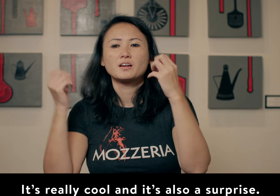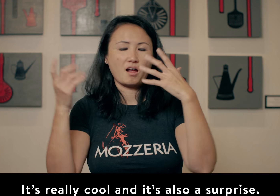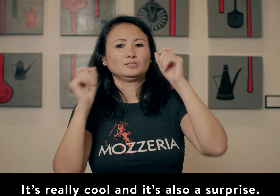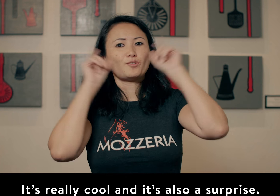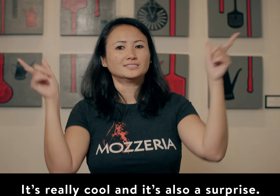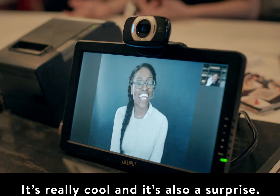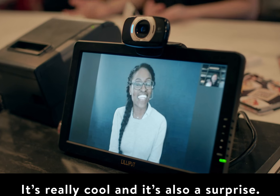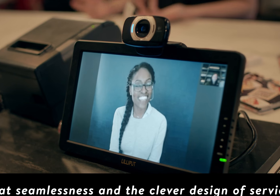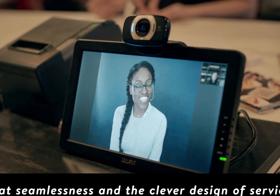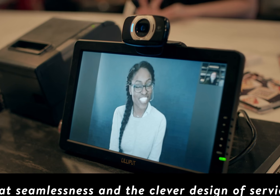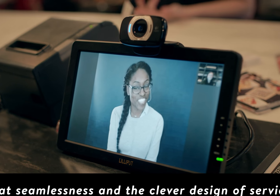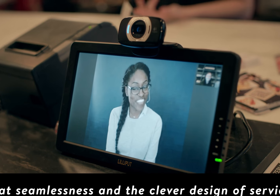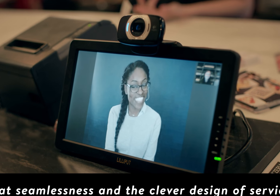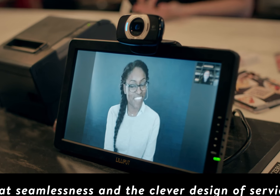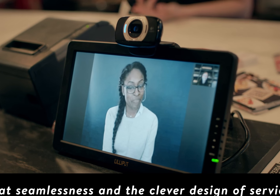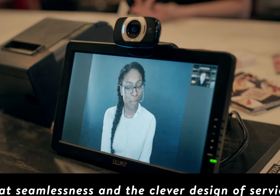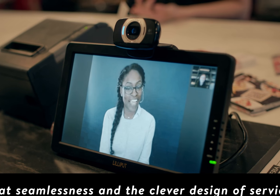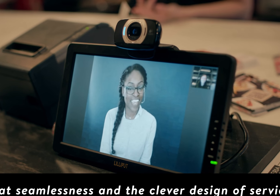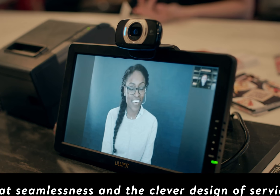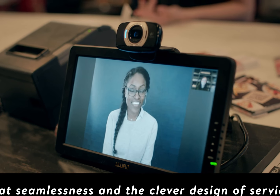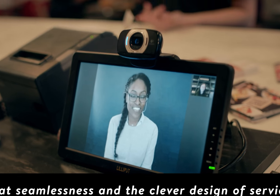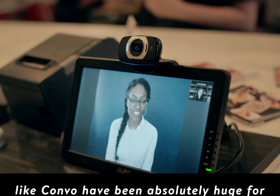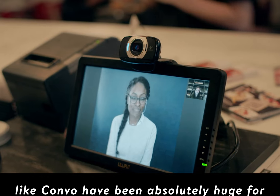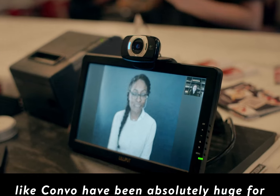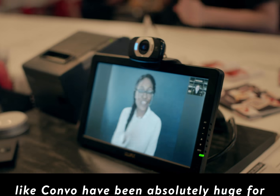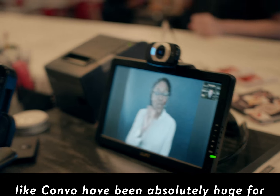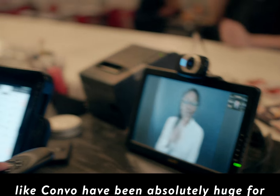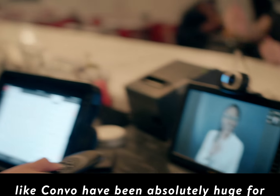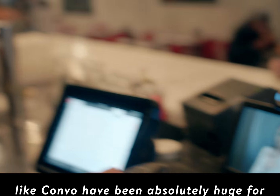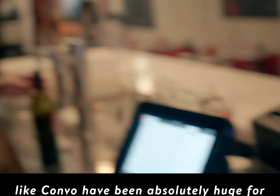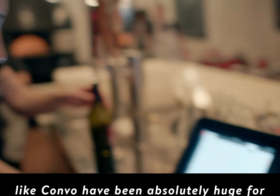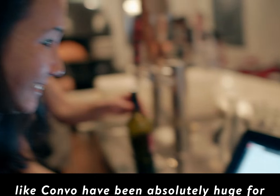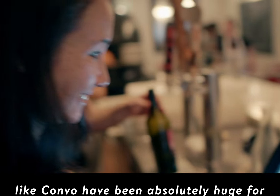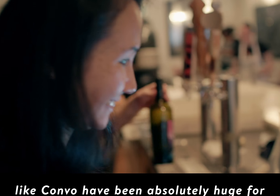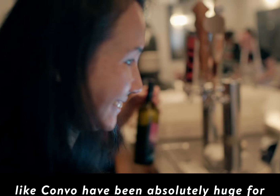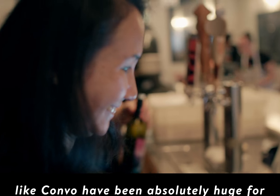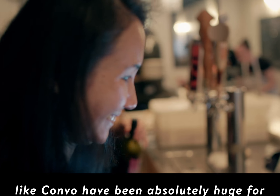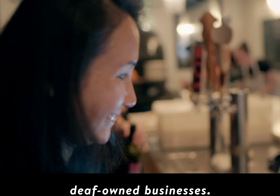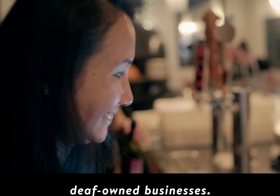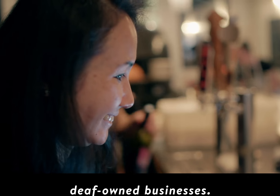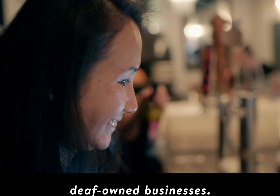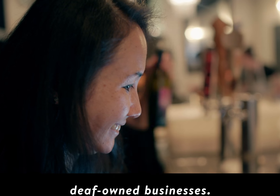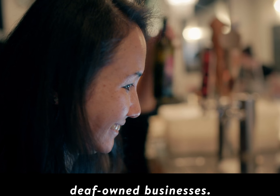surprise. That seamlessness and the clever design of services like Convo have been absolutely huge for deaf-owned businesses.